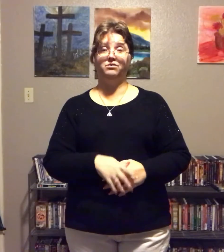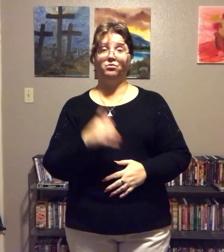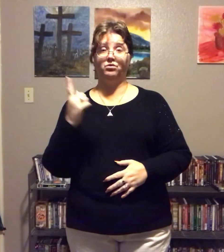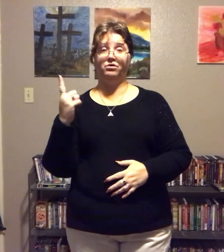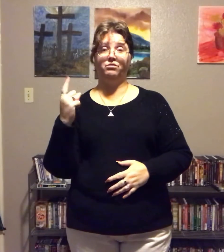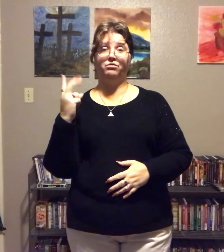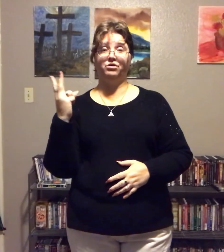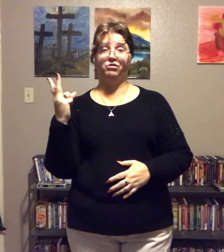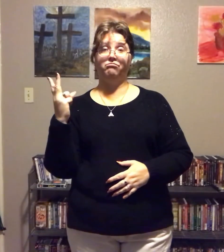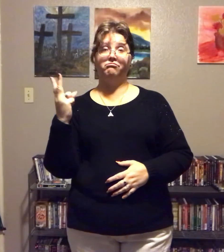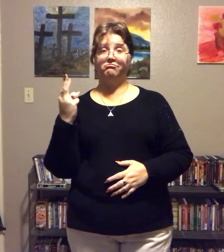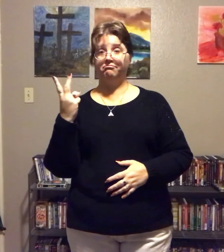One or two.